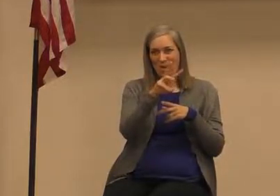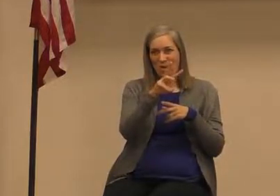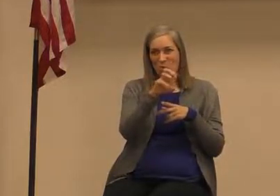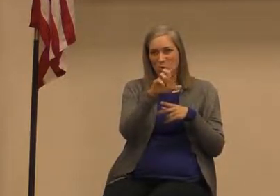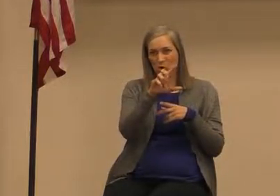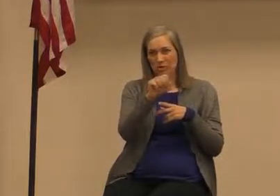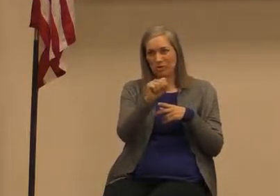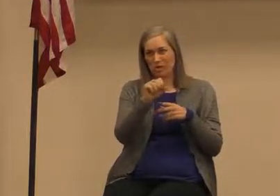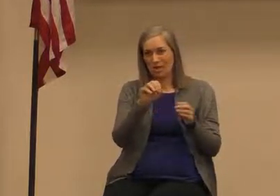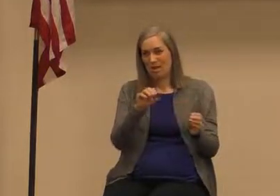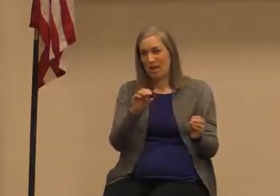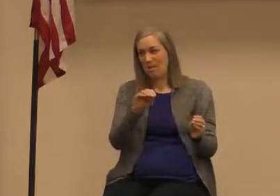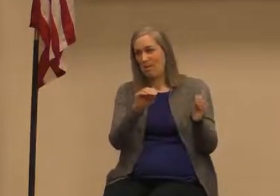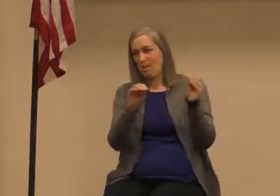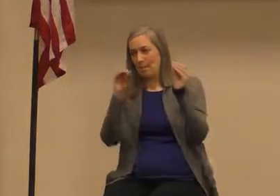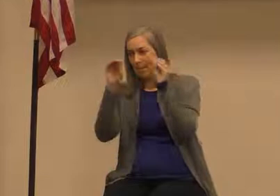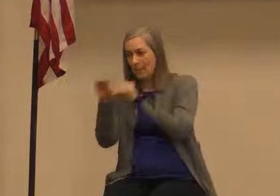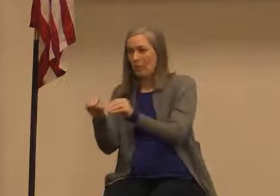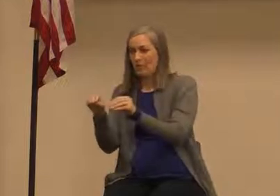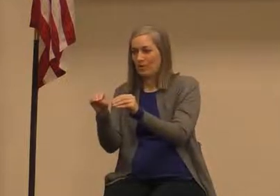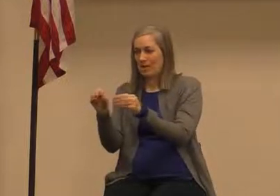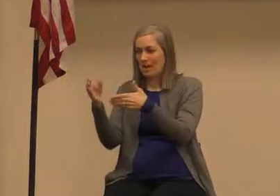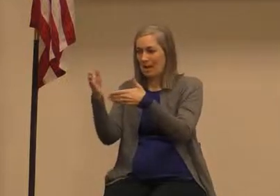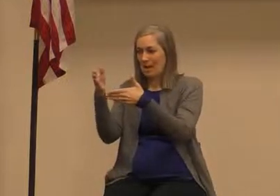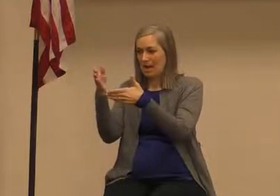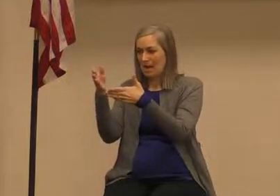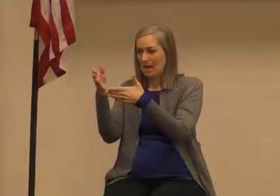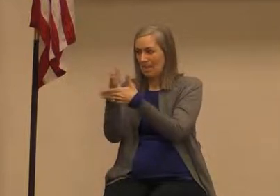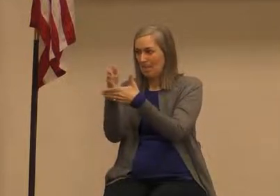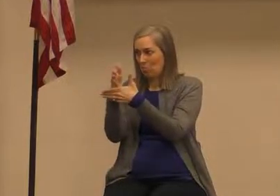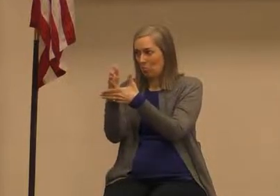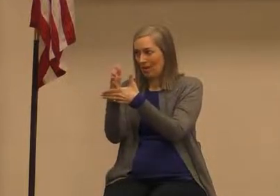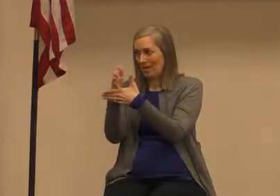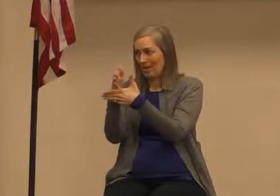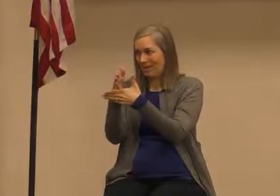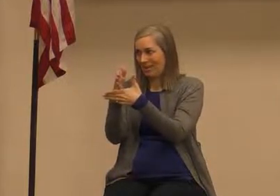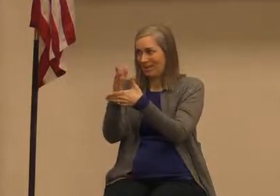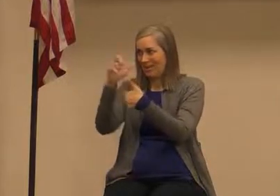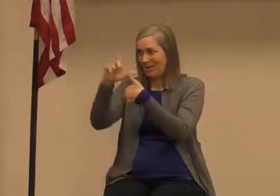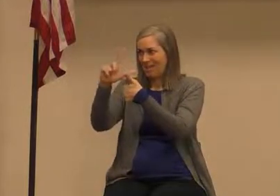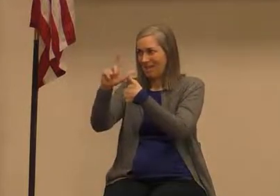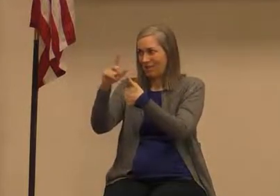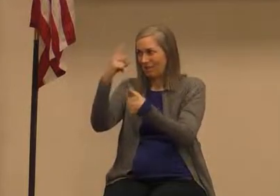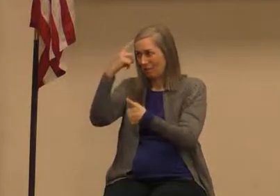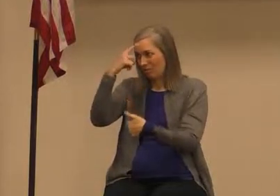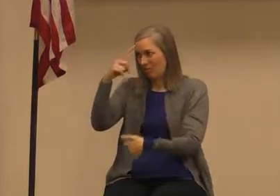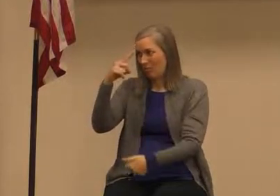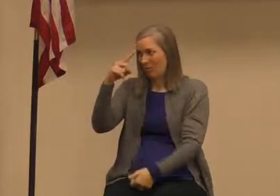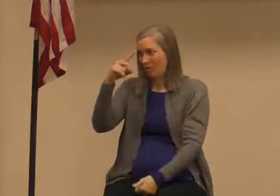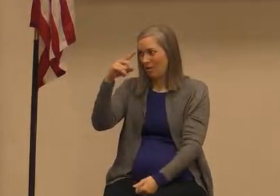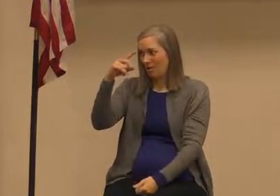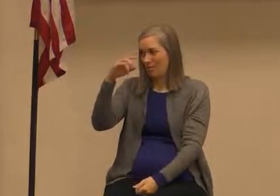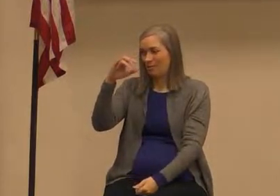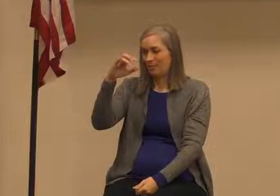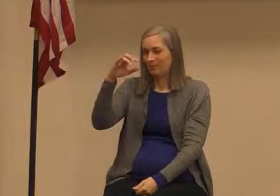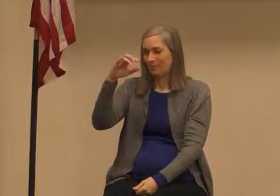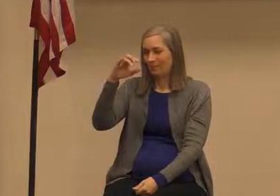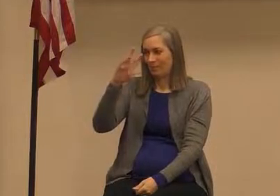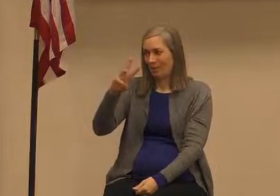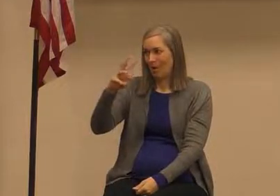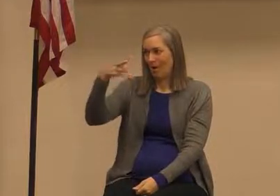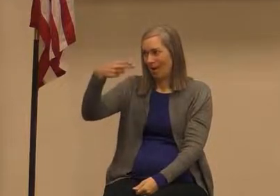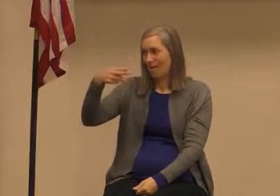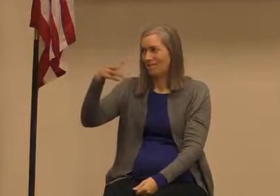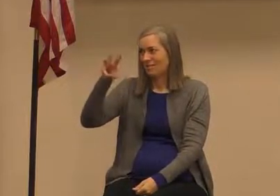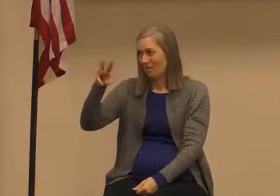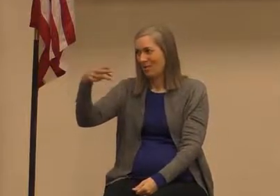these four letters to come up with Yahovah okay note the resemblance to the word Jehovah okay